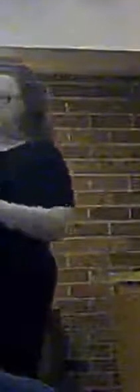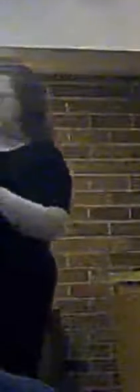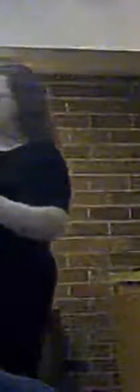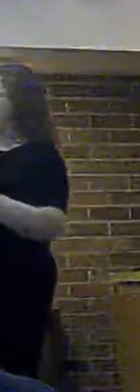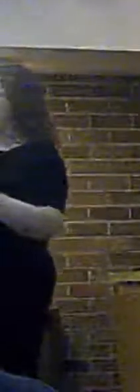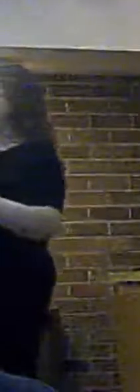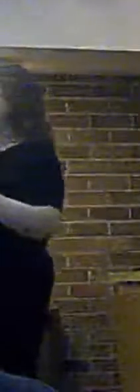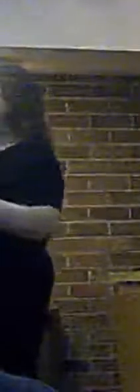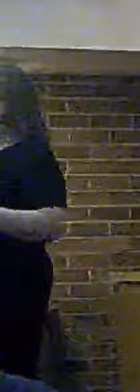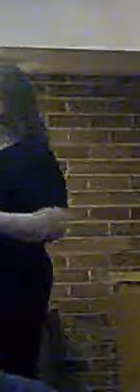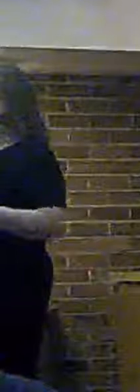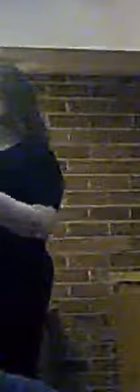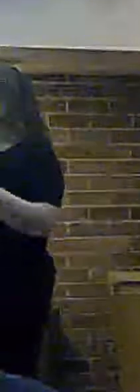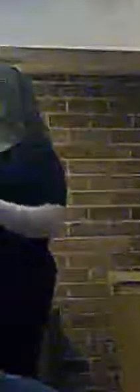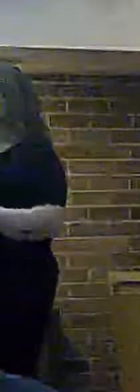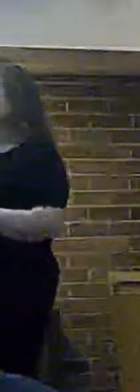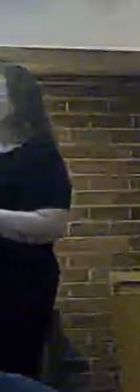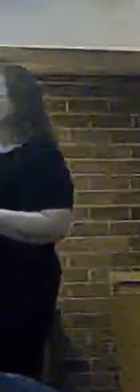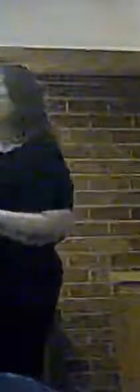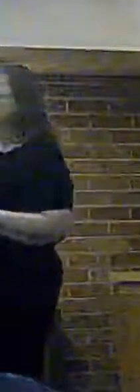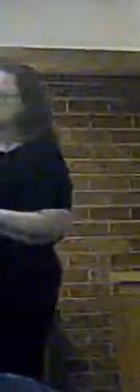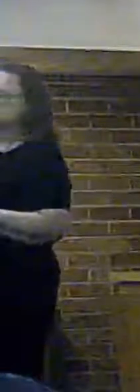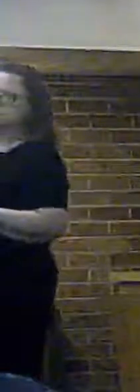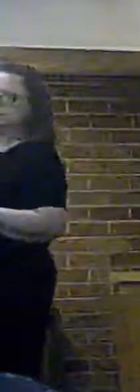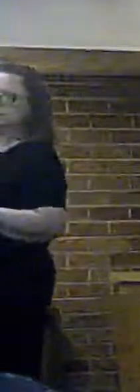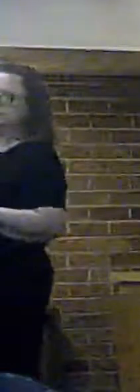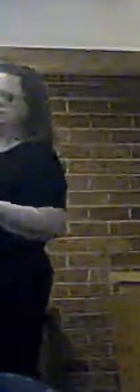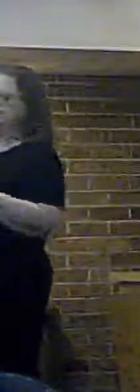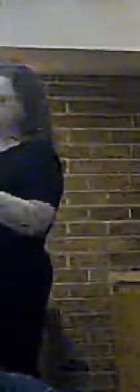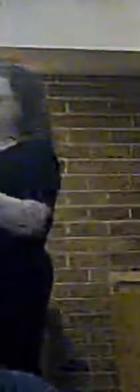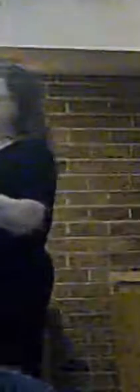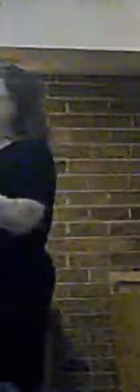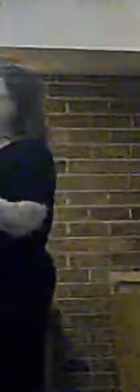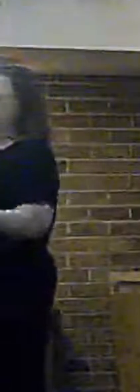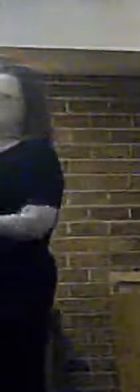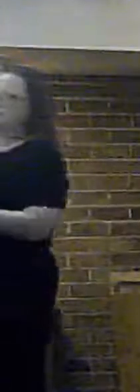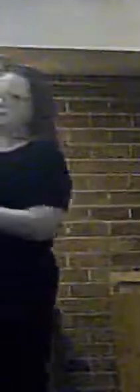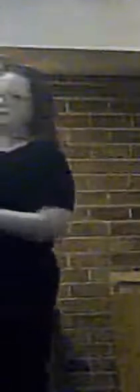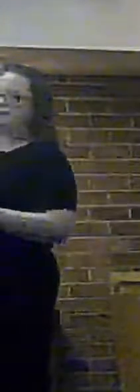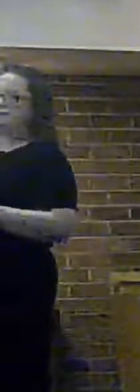any other form of vehicle traffic and that is reality.